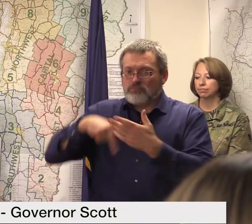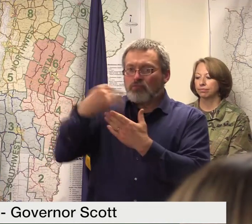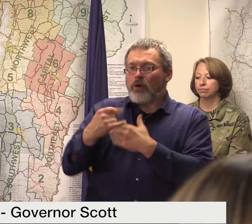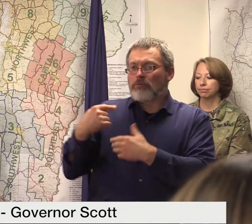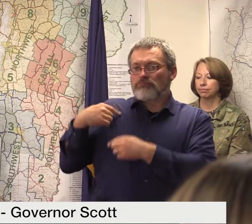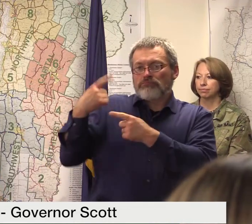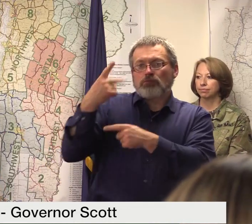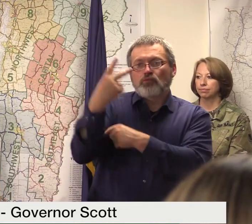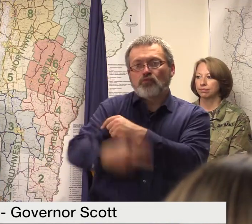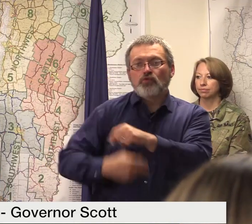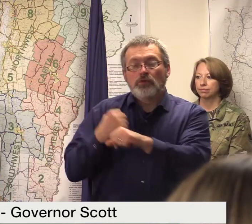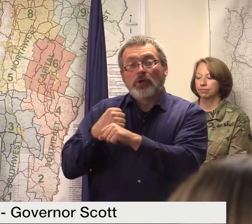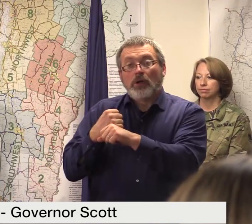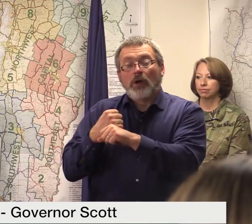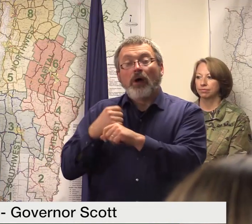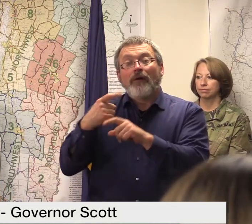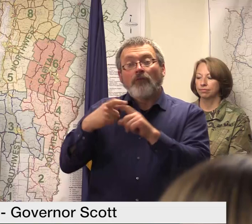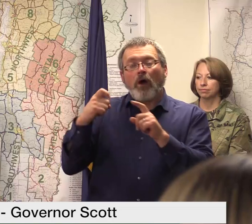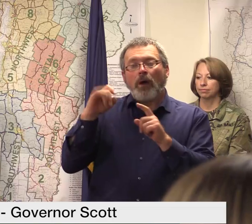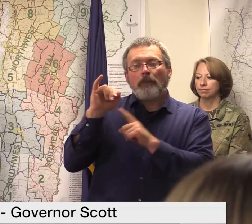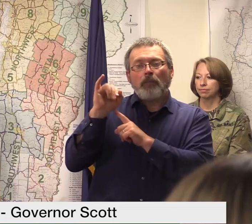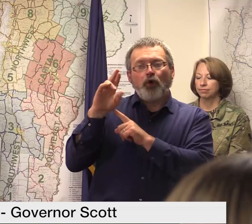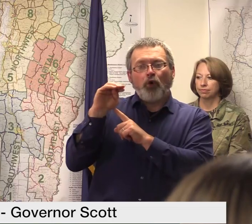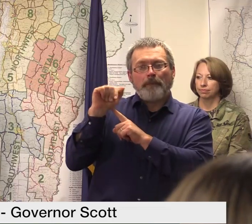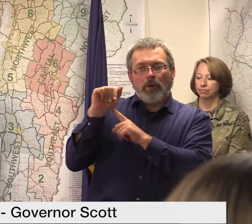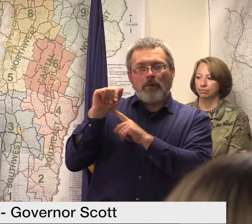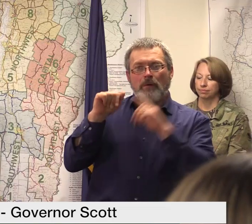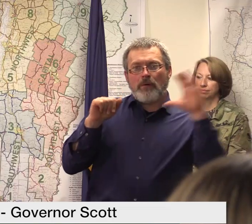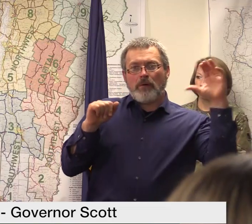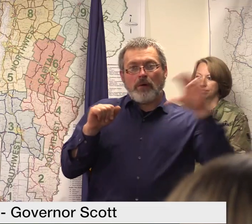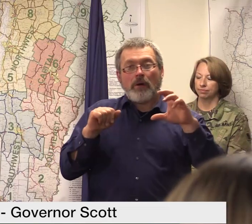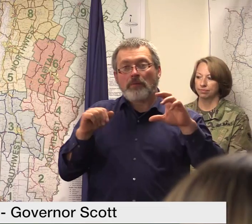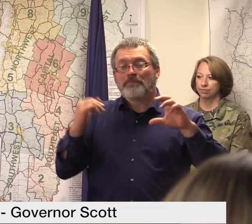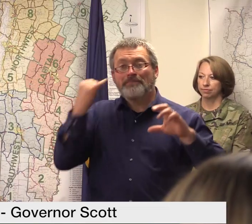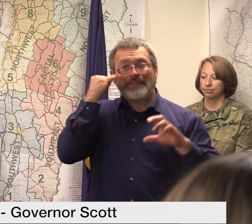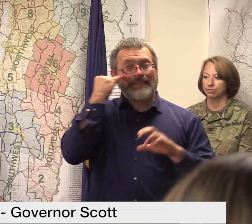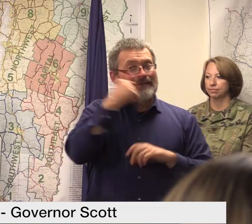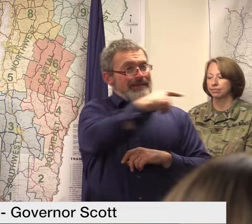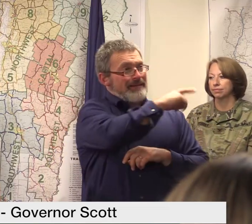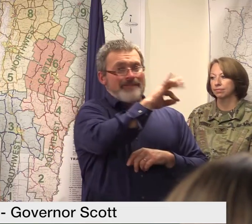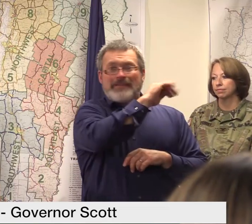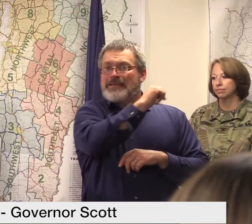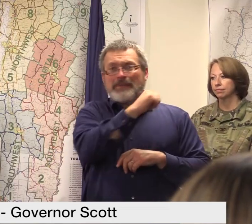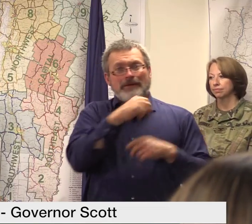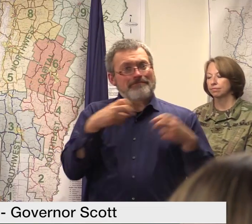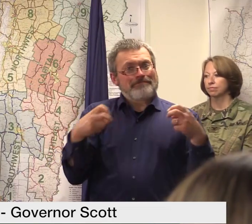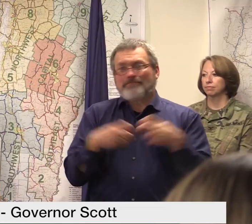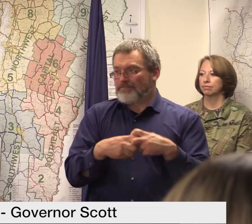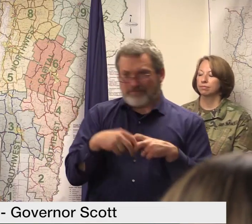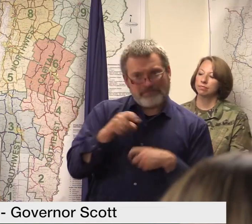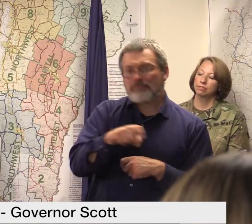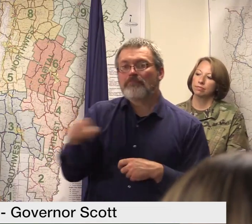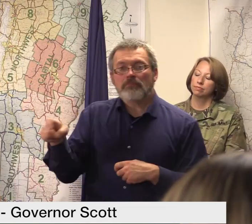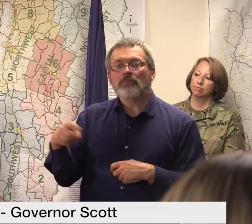gaps where FEMA isn't able to come in and offer relief to individual property owners we created a special fund